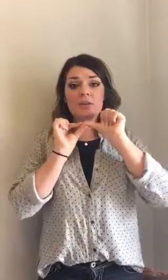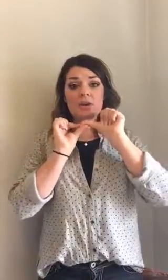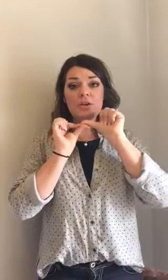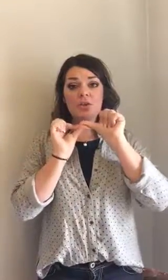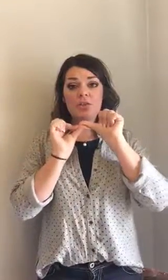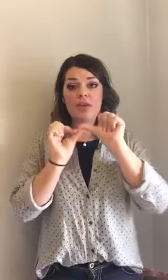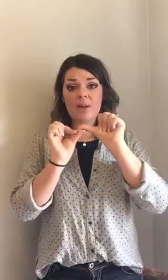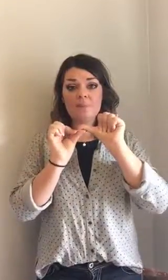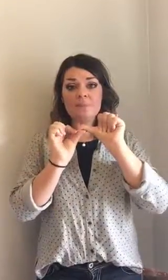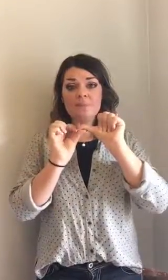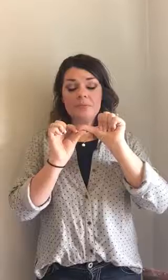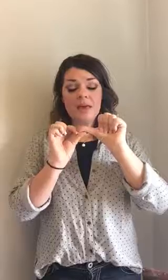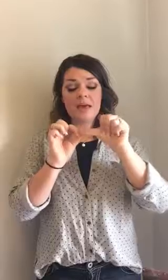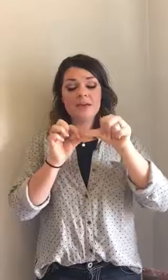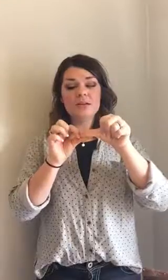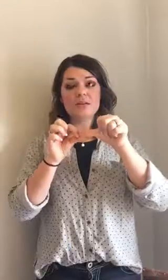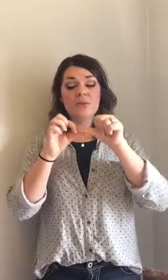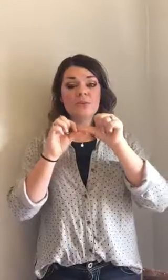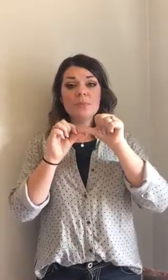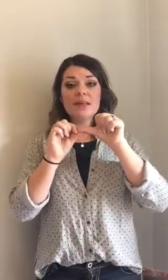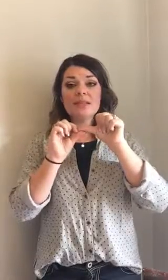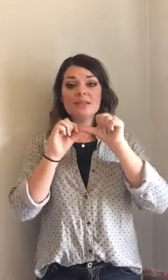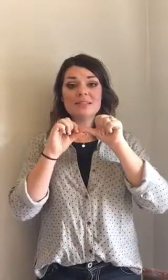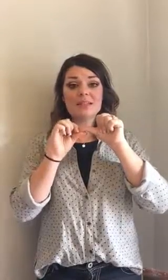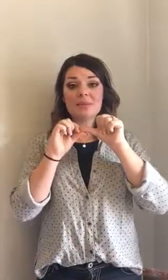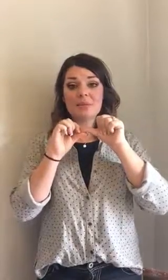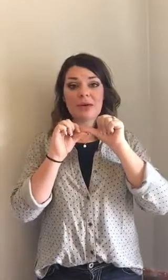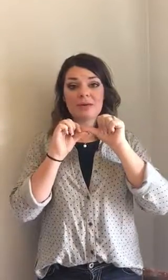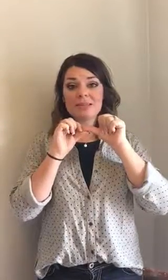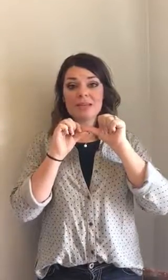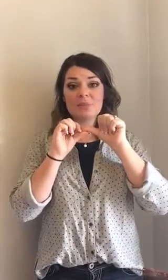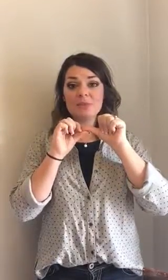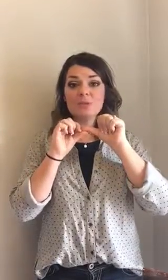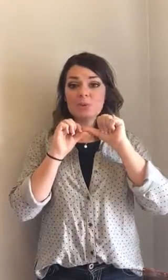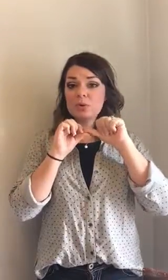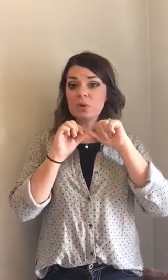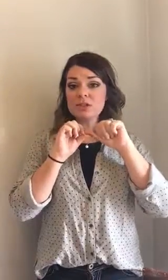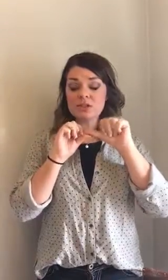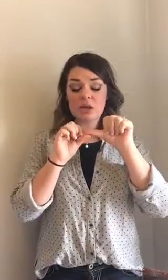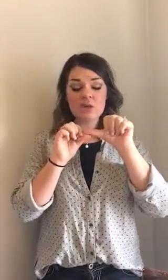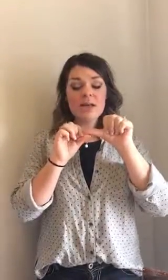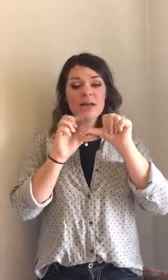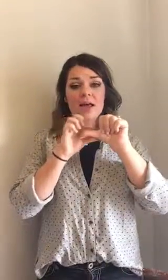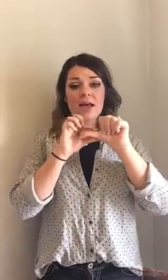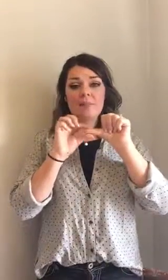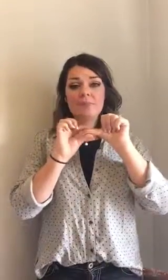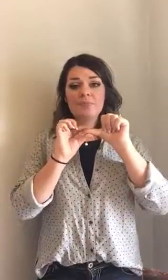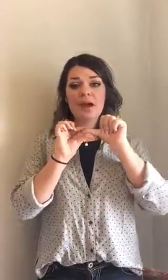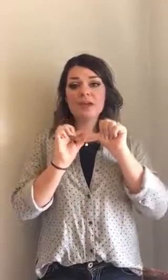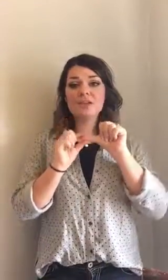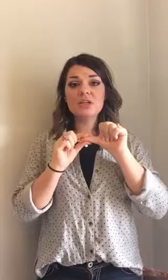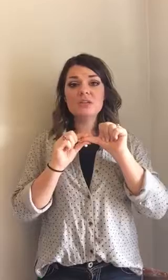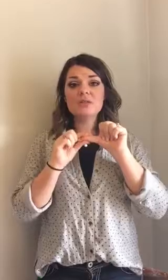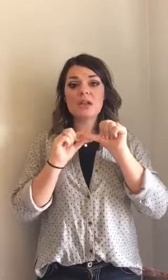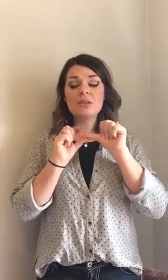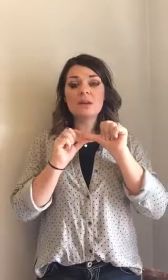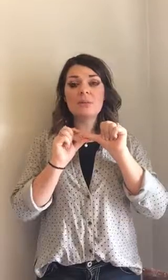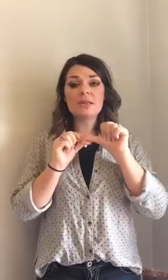your thumb. Okay so for me this is gonna be about a tablespoon or so. I actually use a little bit